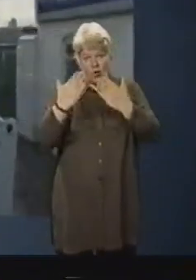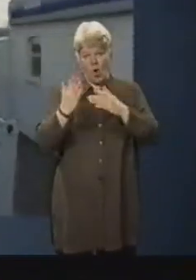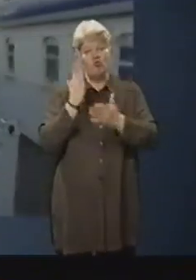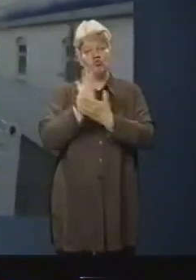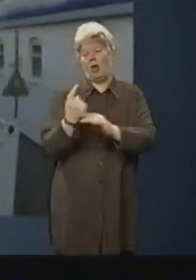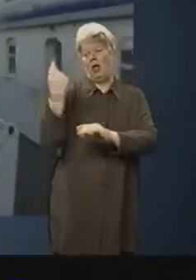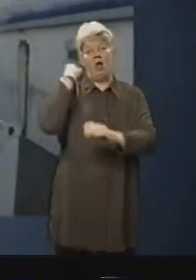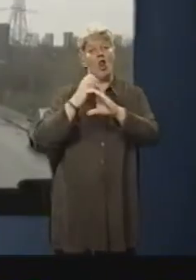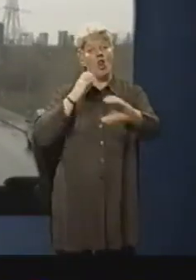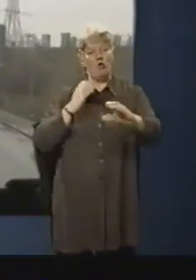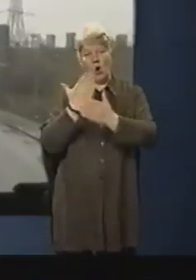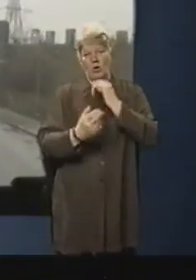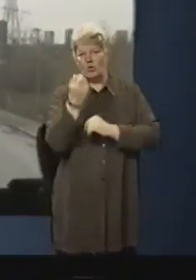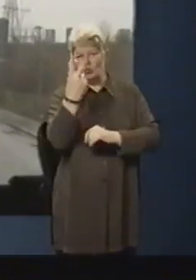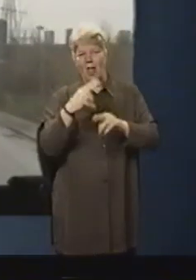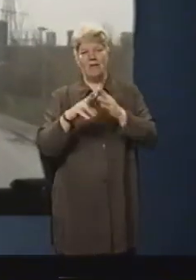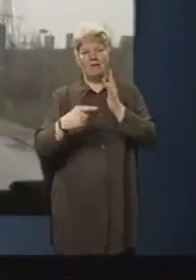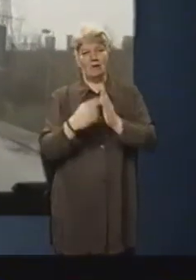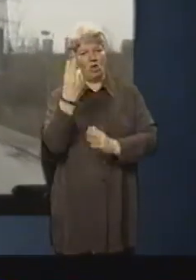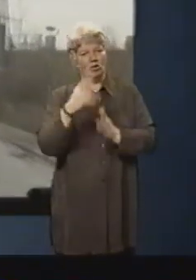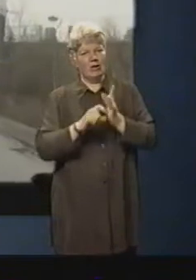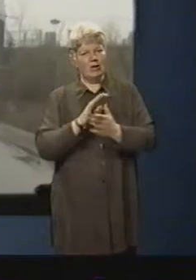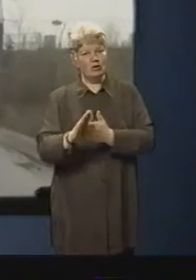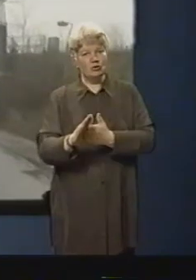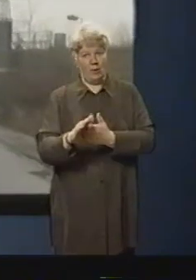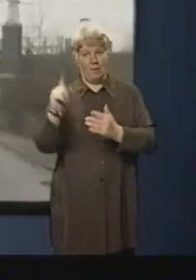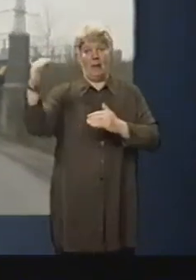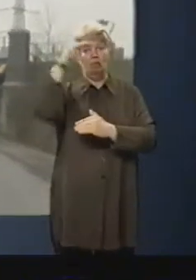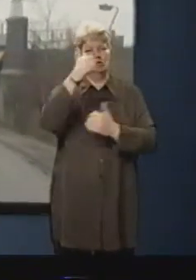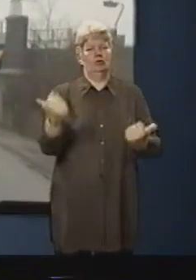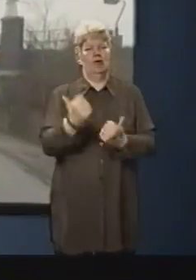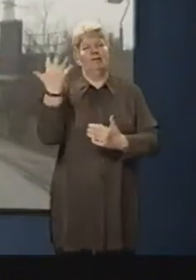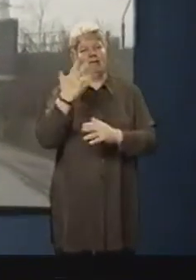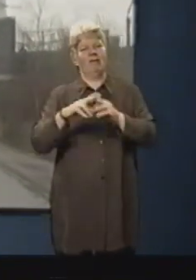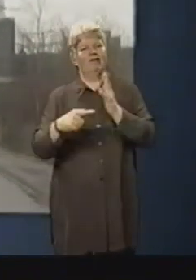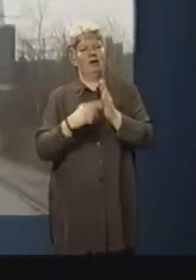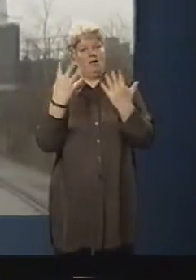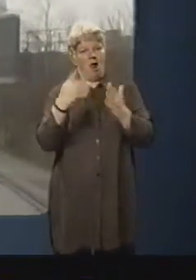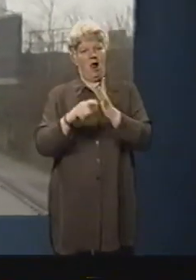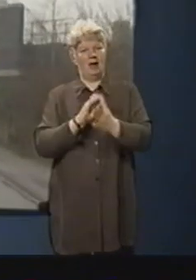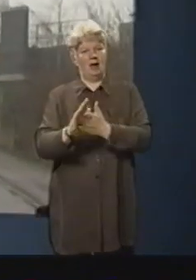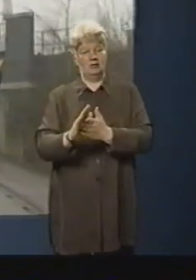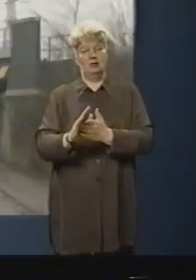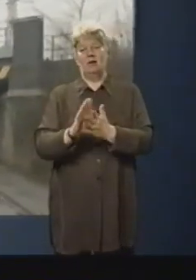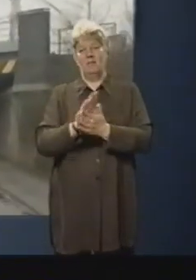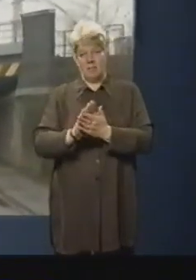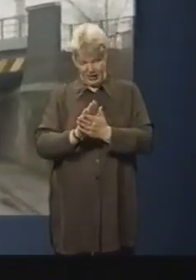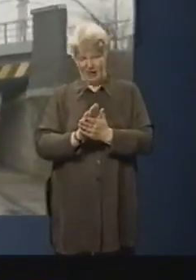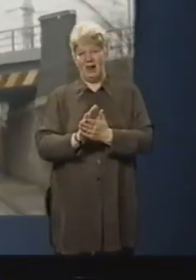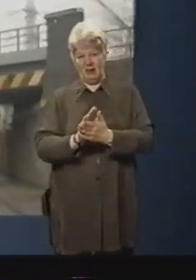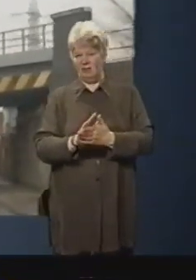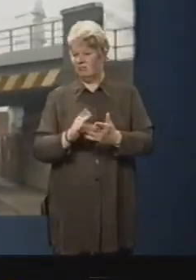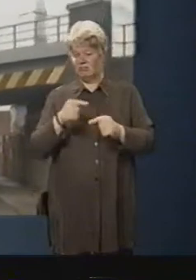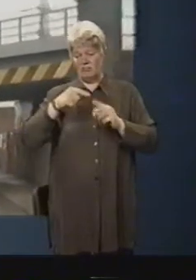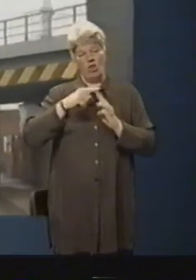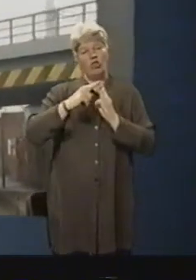only 12 feet 3 inches. This bridge has a clearance of 15 feet 9 inches. In fact, every bridge on the course will easily let us